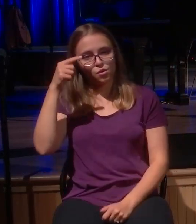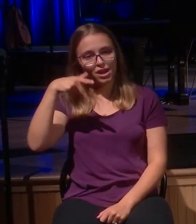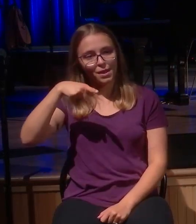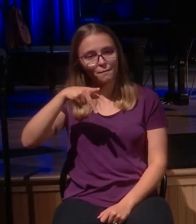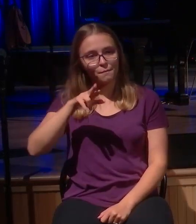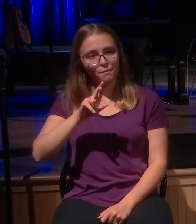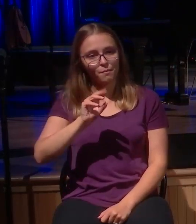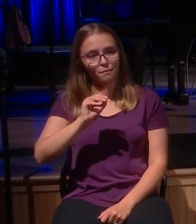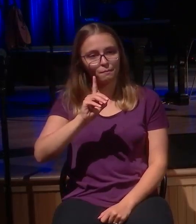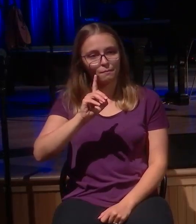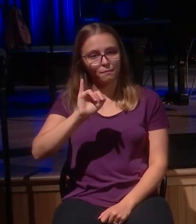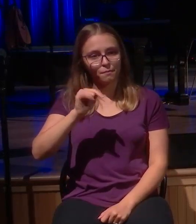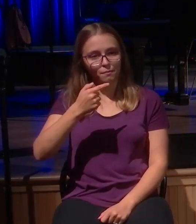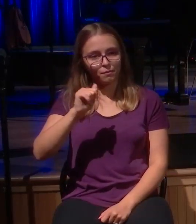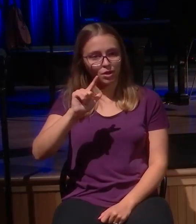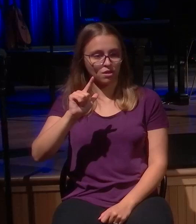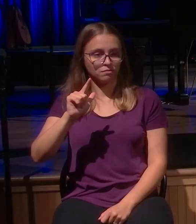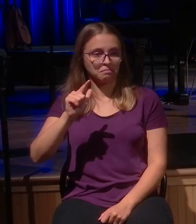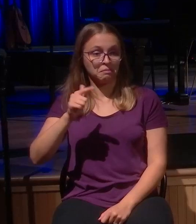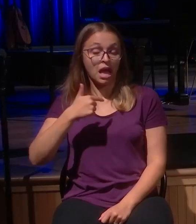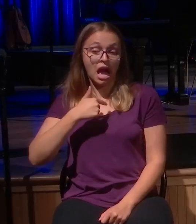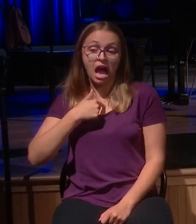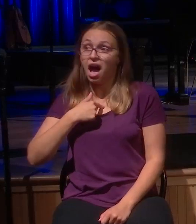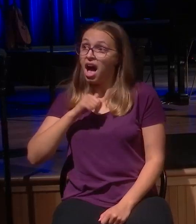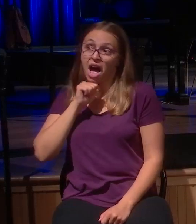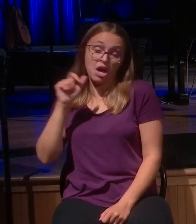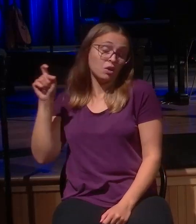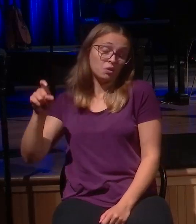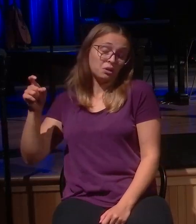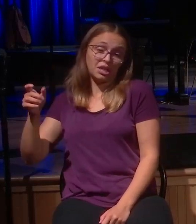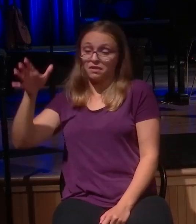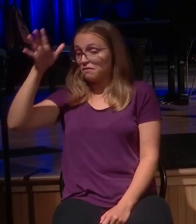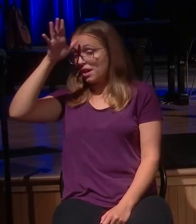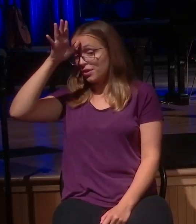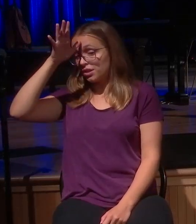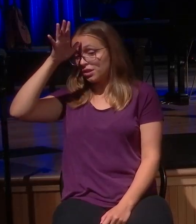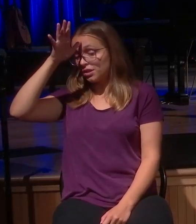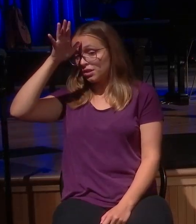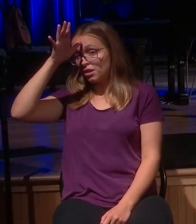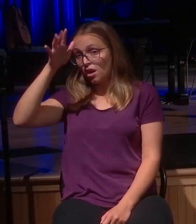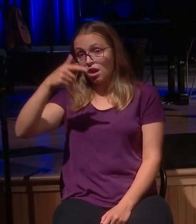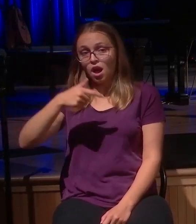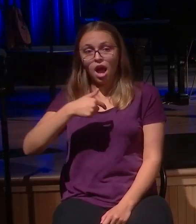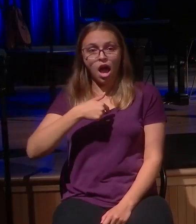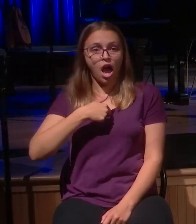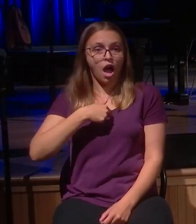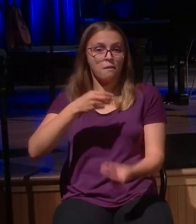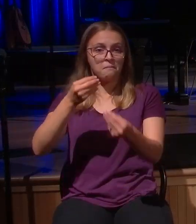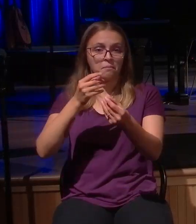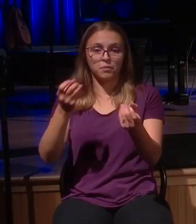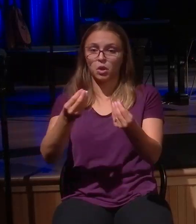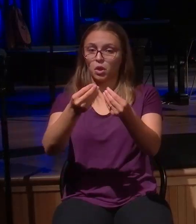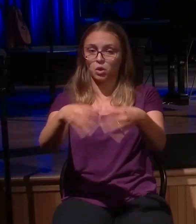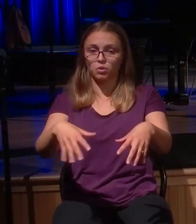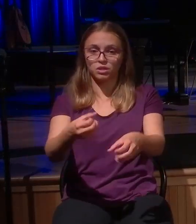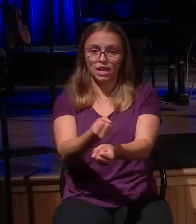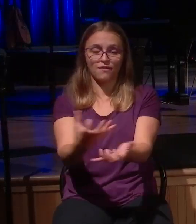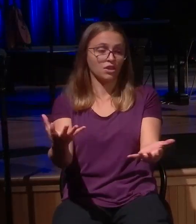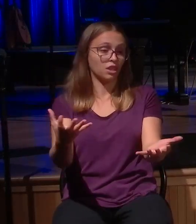I can do life without the father. It leads to ruin hitting the bottom of the barrel. Boy, life was better without the father, which leads to that realization life was better with him,